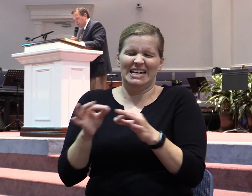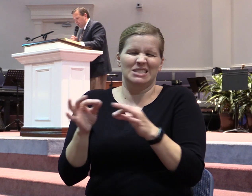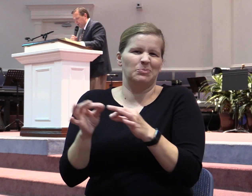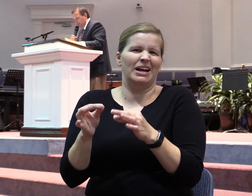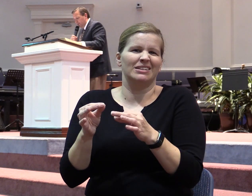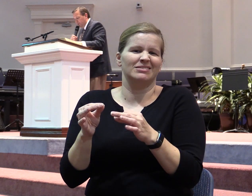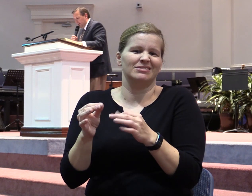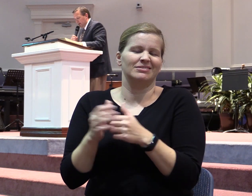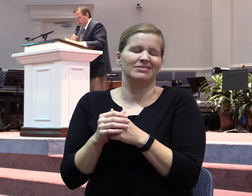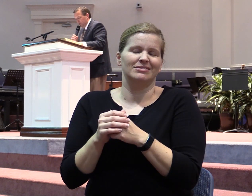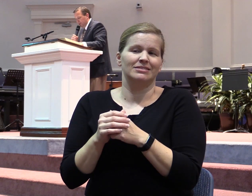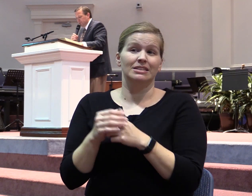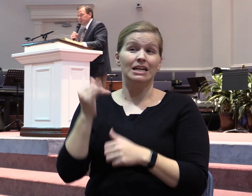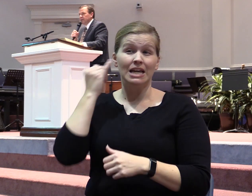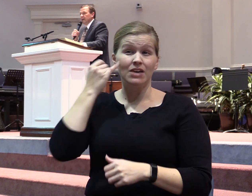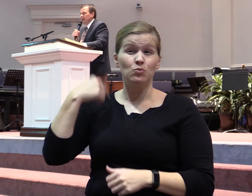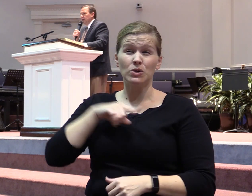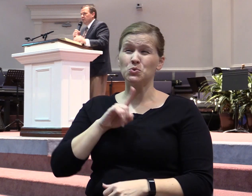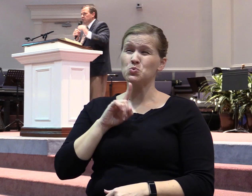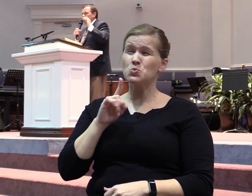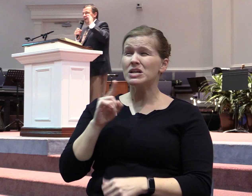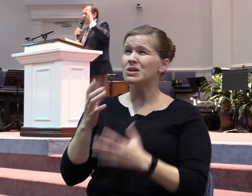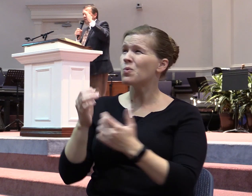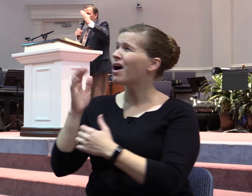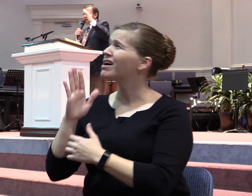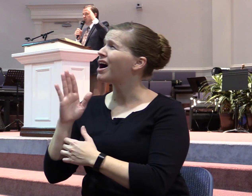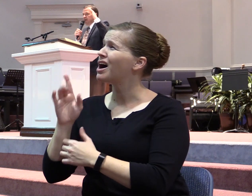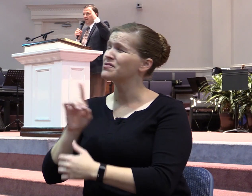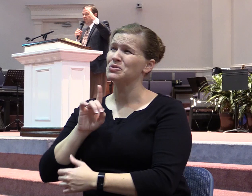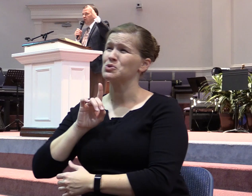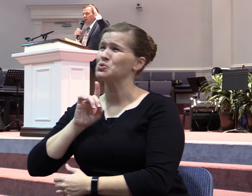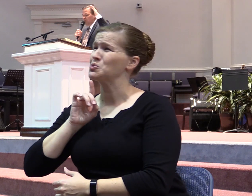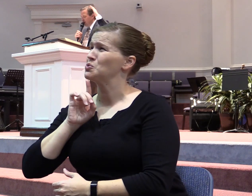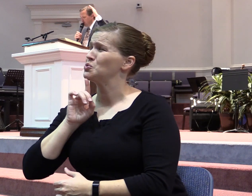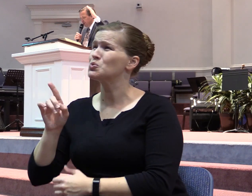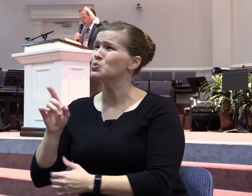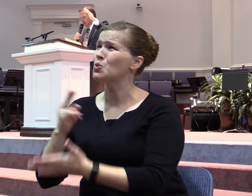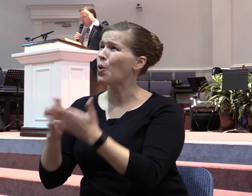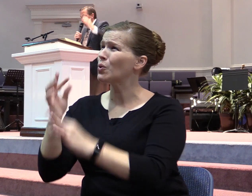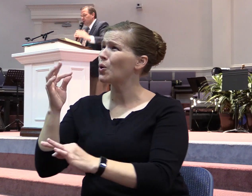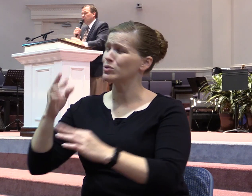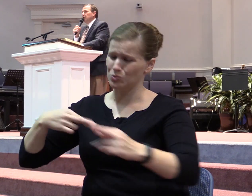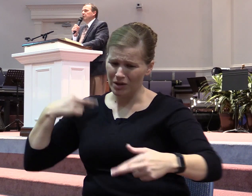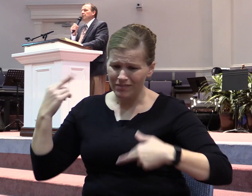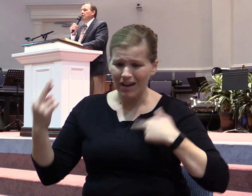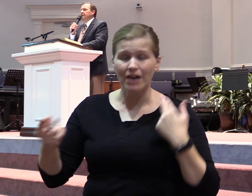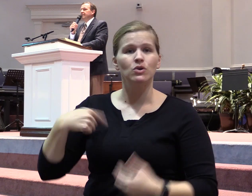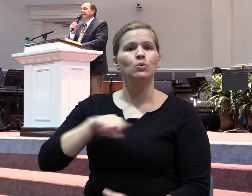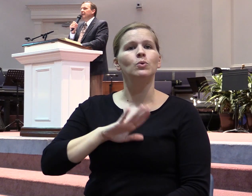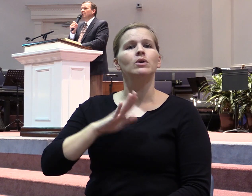get greedy enough for God and for His Spirit and for true apostolic Pentecostal Holy Ghost revival, then we would be willing to kill